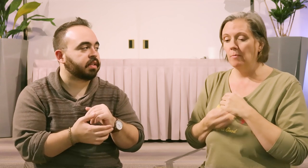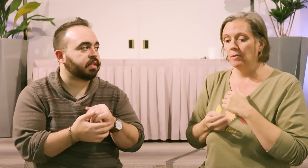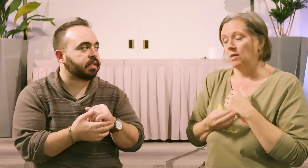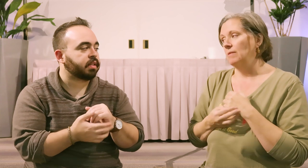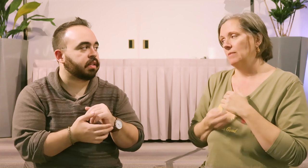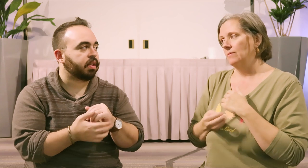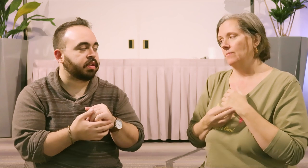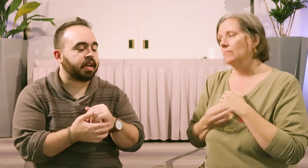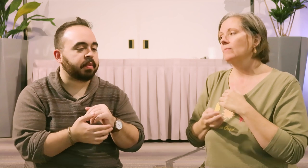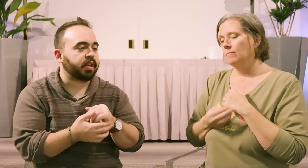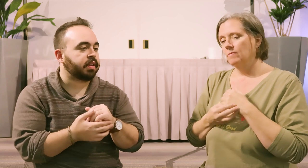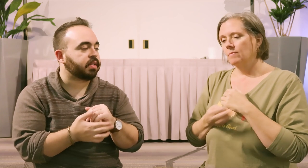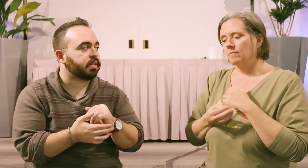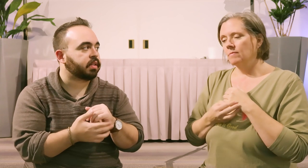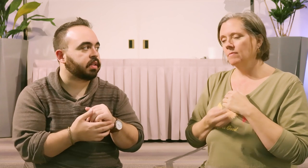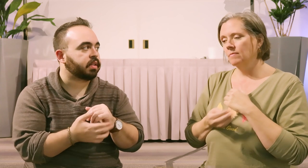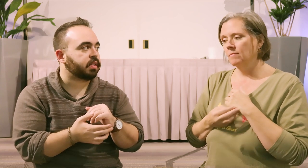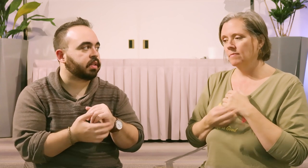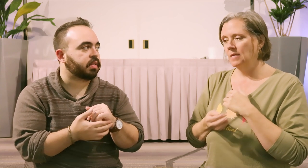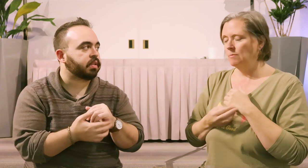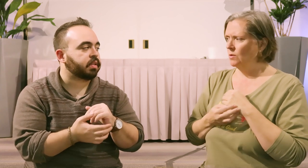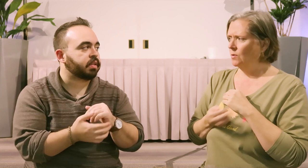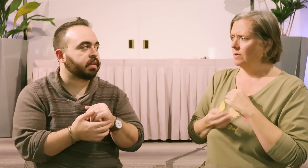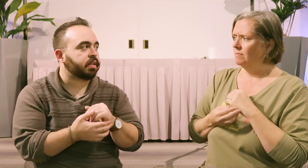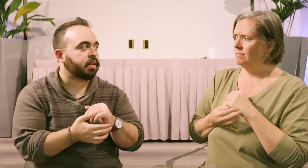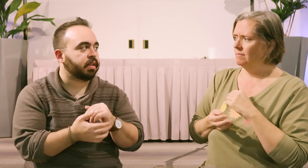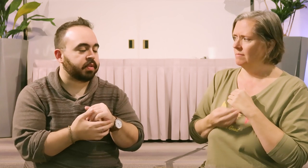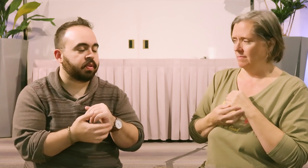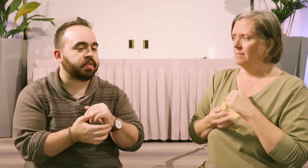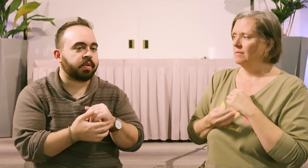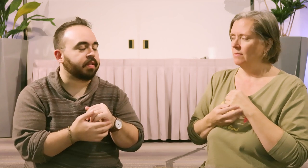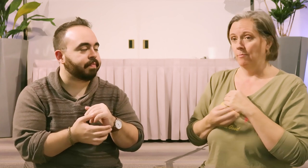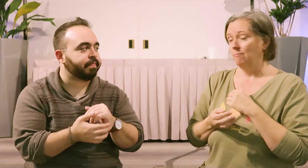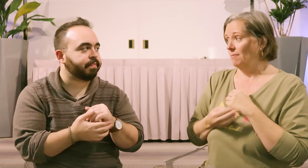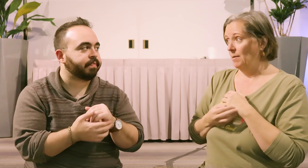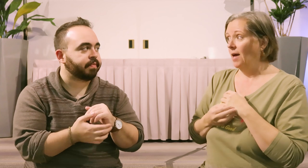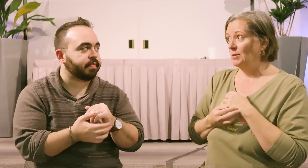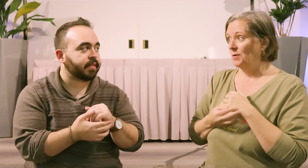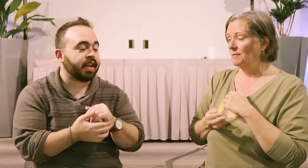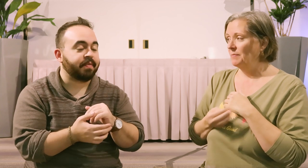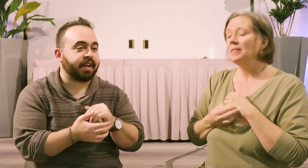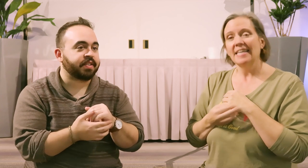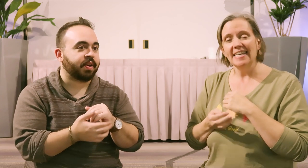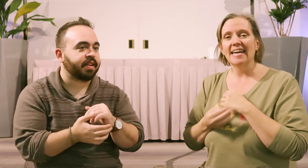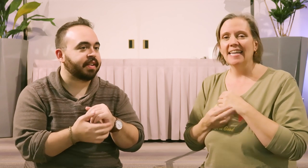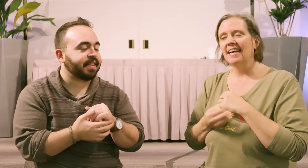Are stopping me. Are stopping me. And I'm sort of torn. And I'm sort of torn. I'm a lot torn. I'm very torn. Yeah, yeah.